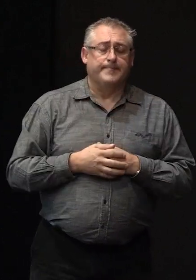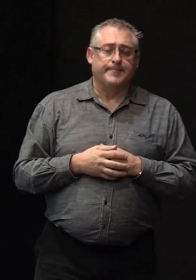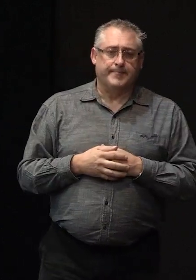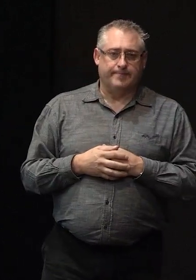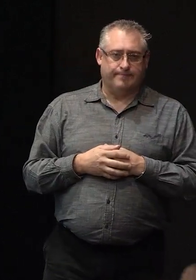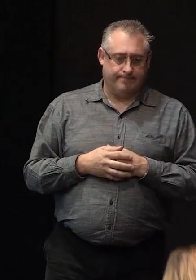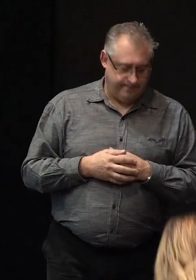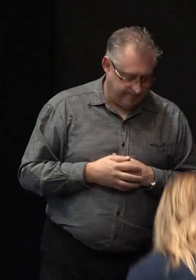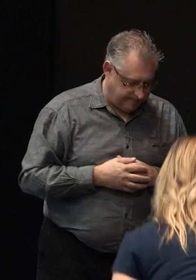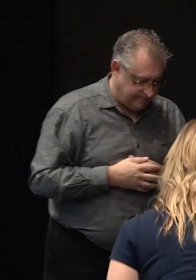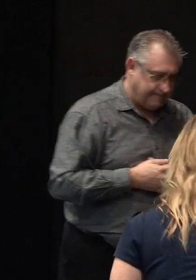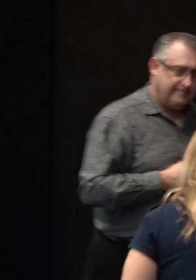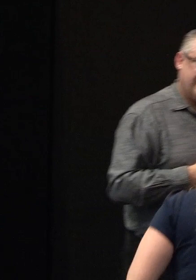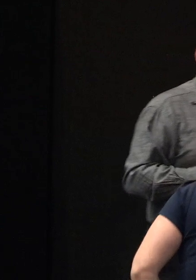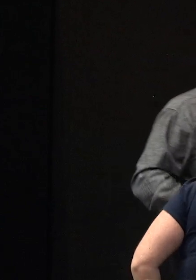thank you